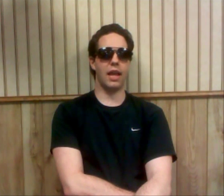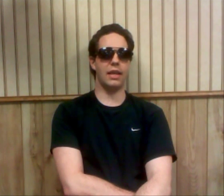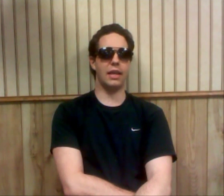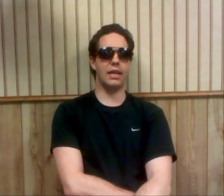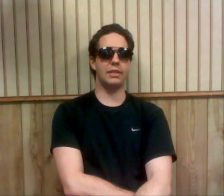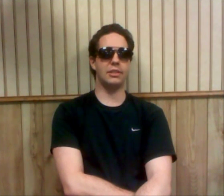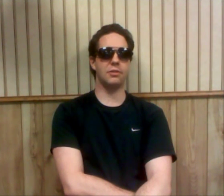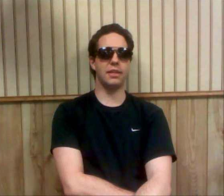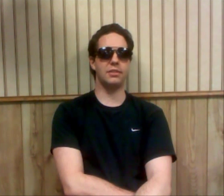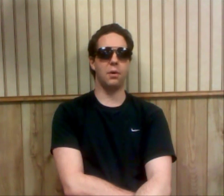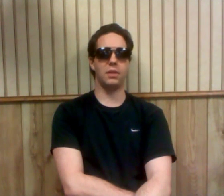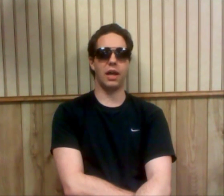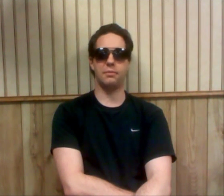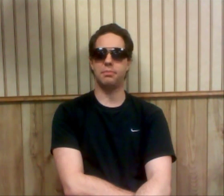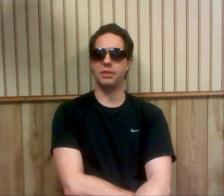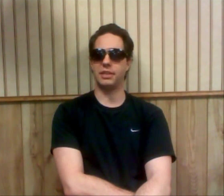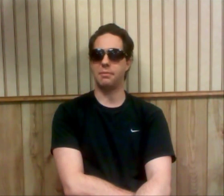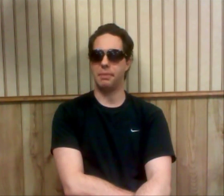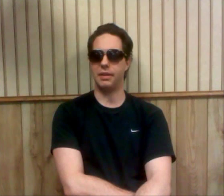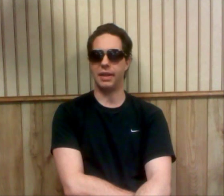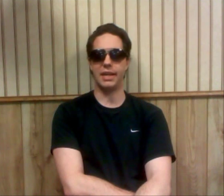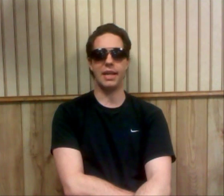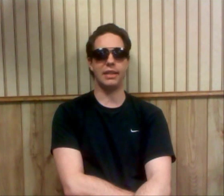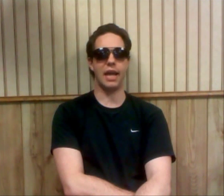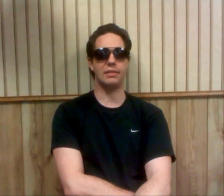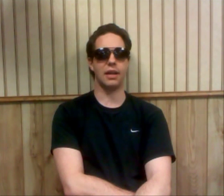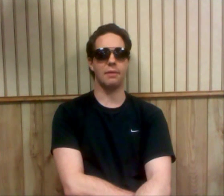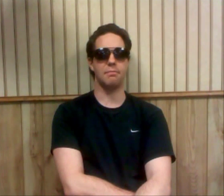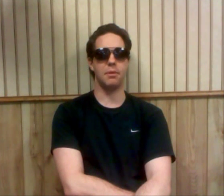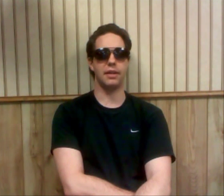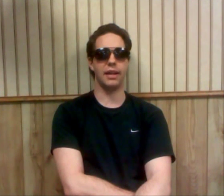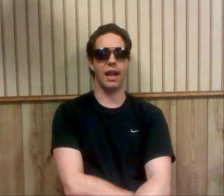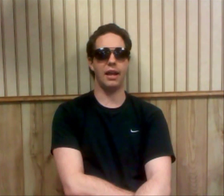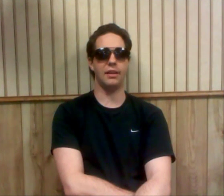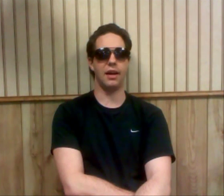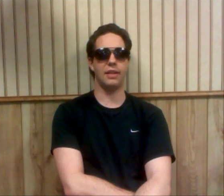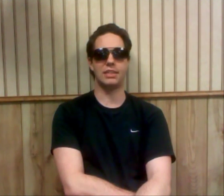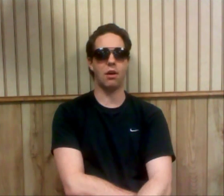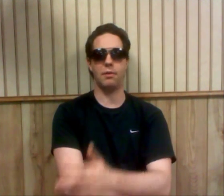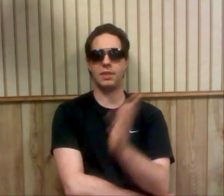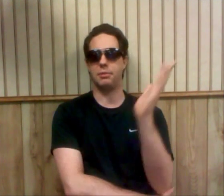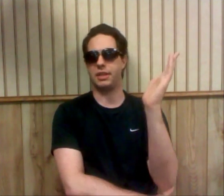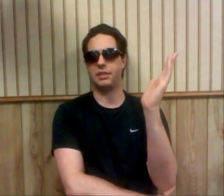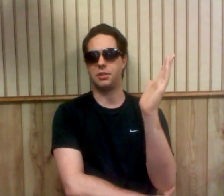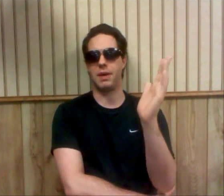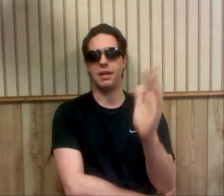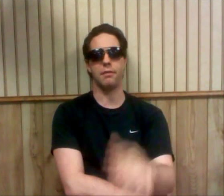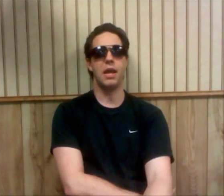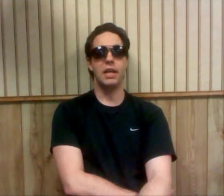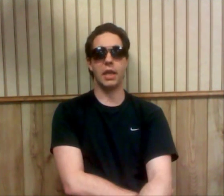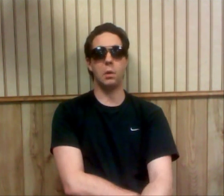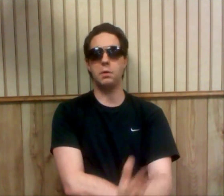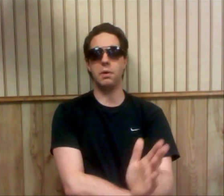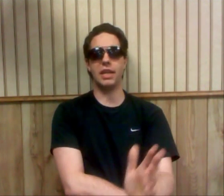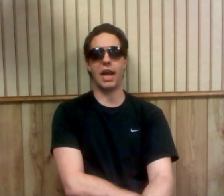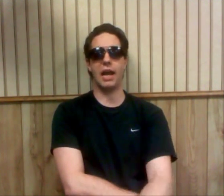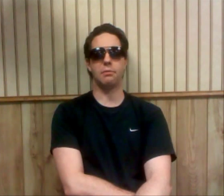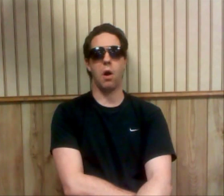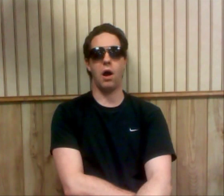It just creates a whole lot of predictability in that type of booking, and that's how I was able to guess so many of them. The only one that I got wrong